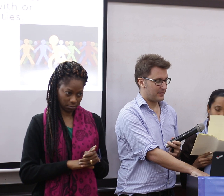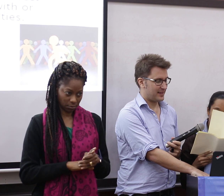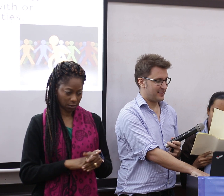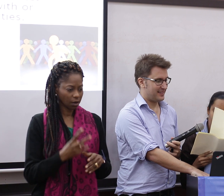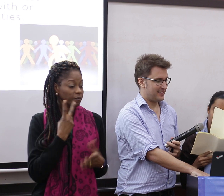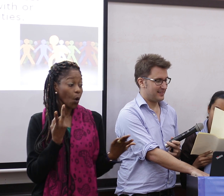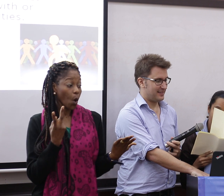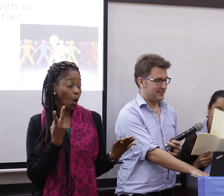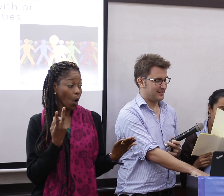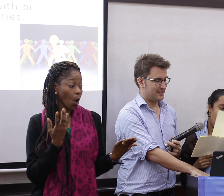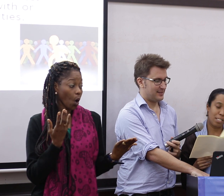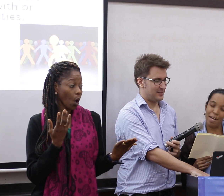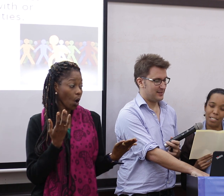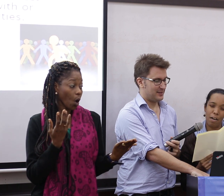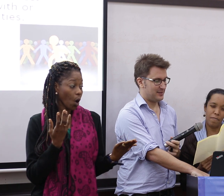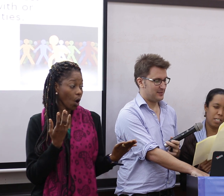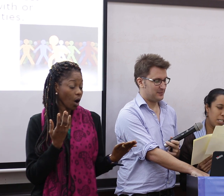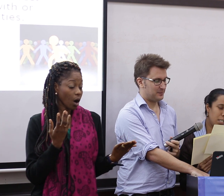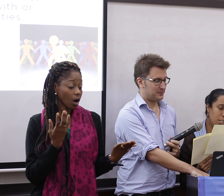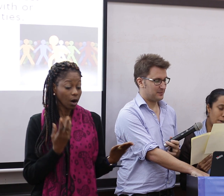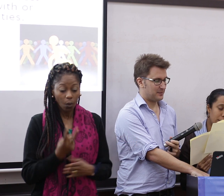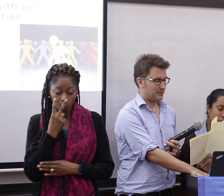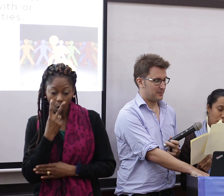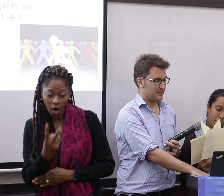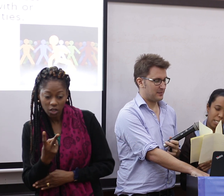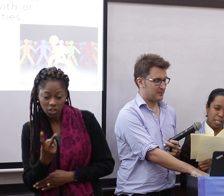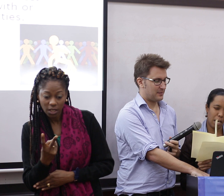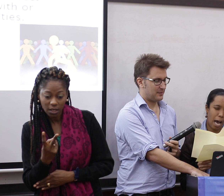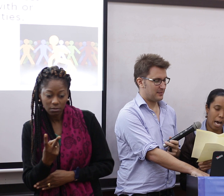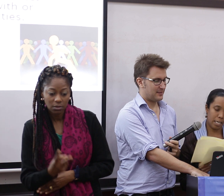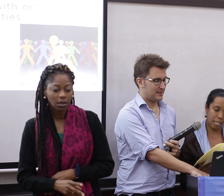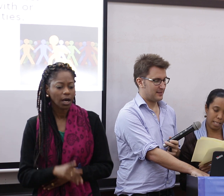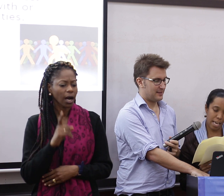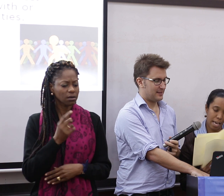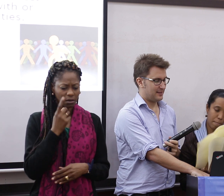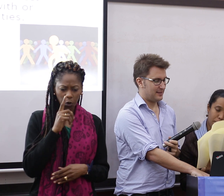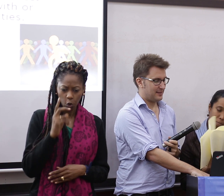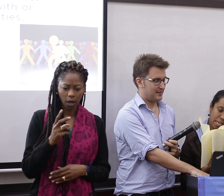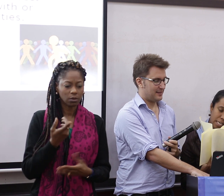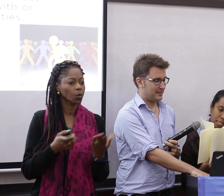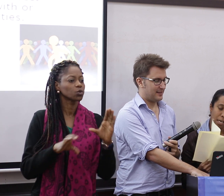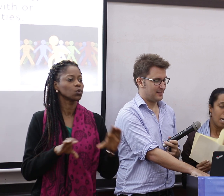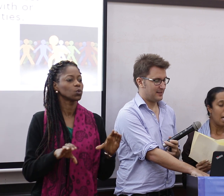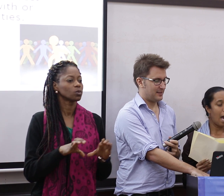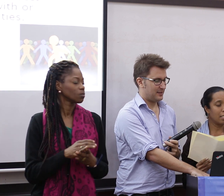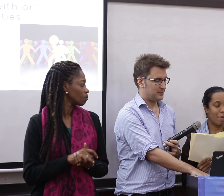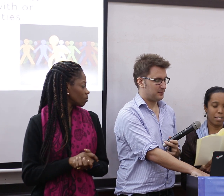advancement of the UNCRPD, and their main aspects